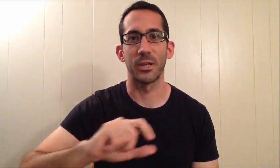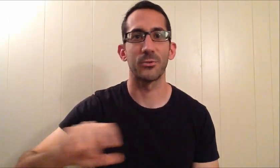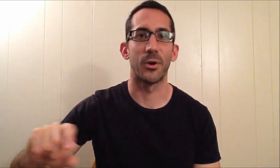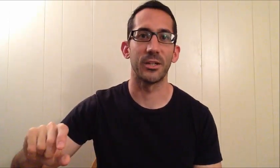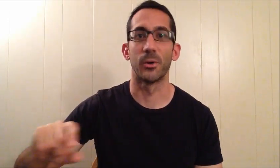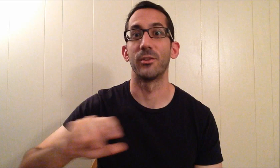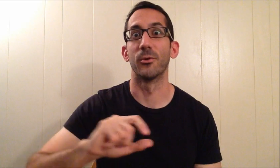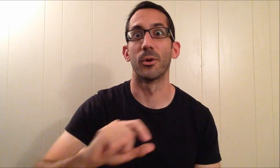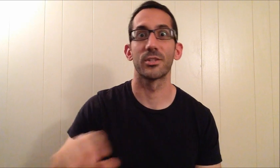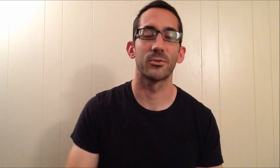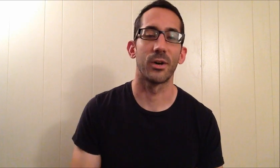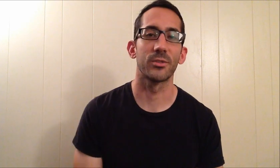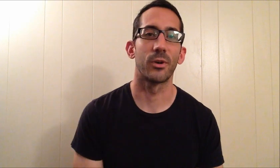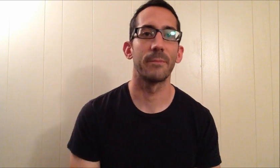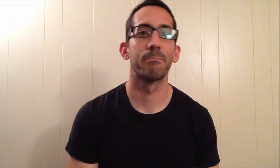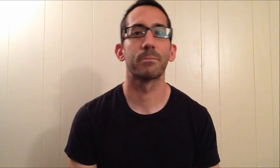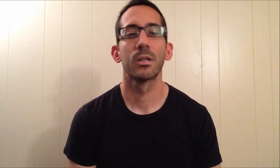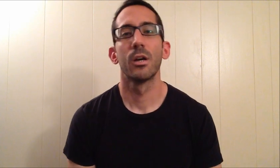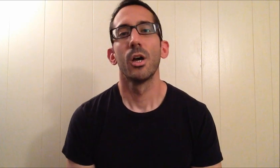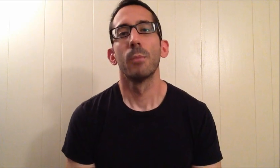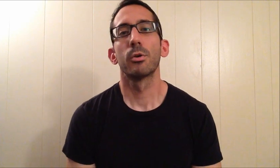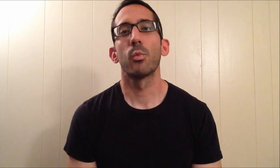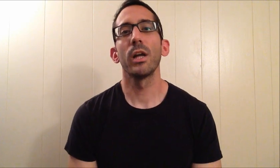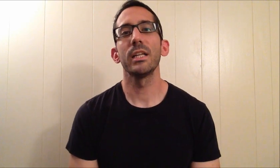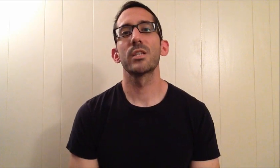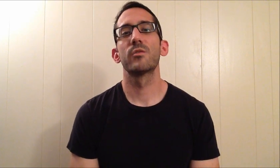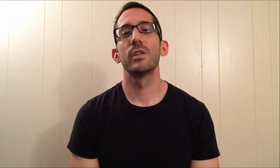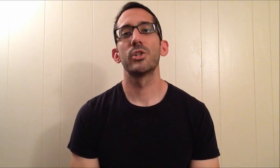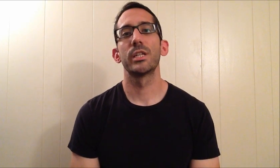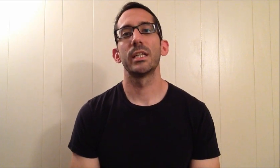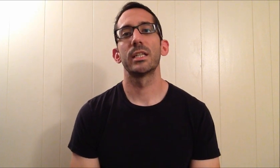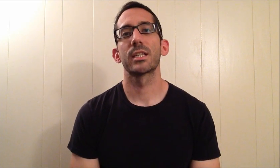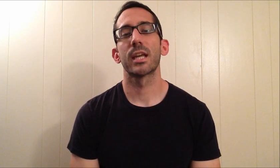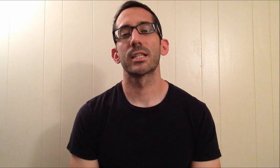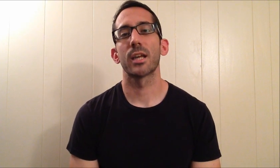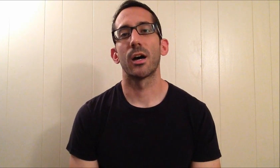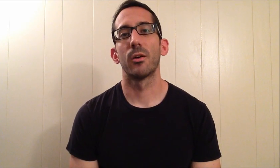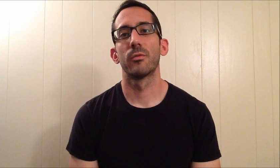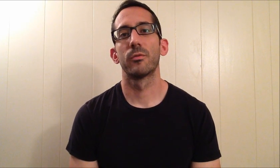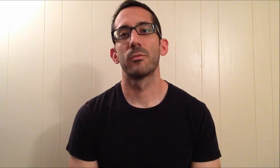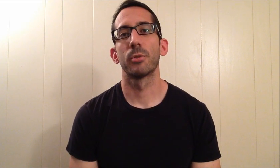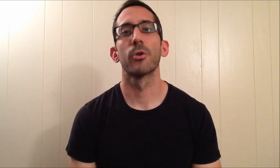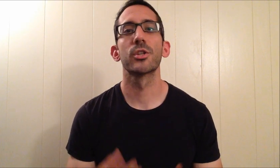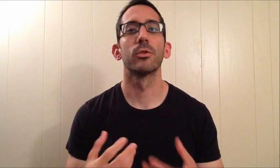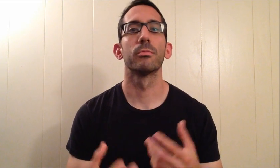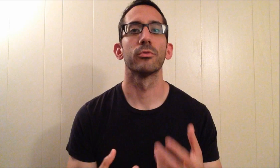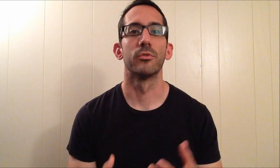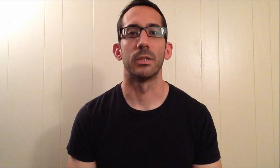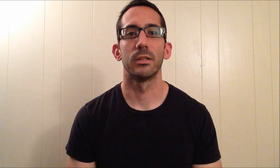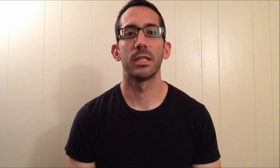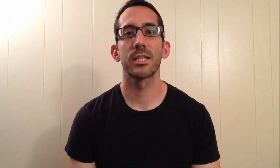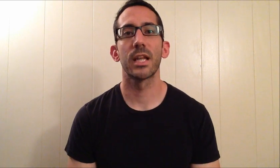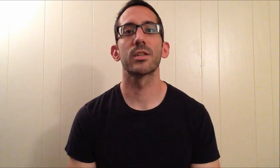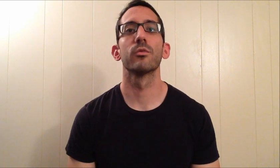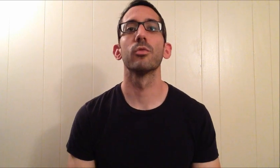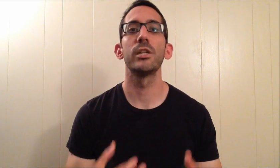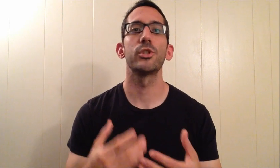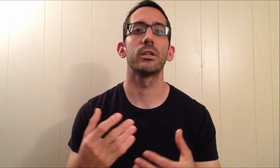2020 or whether you're worse than 2020. But what is vision in a sense of personal improvement, in a sense of reaching